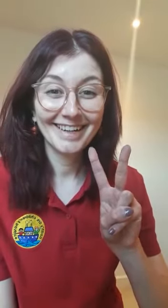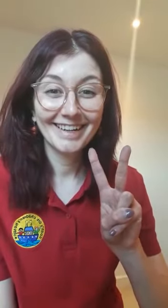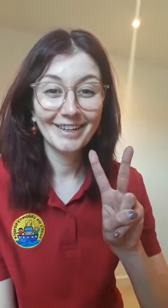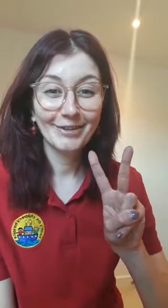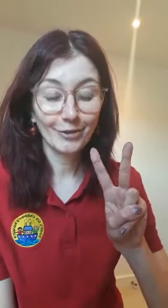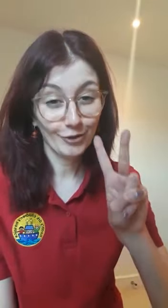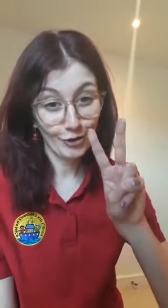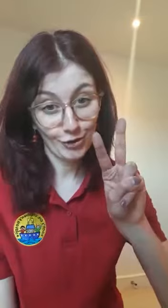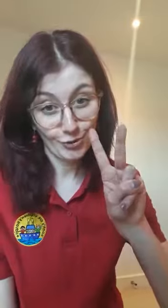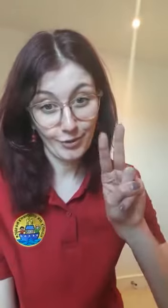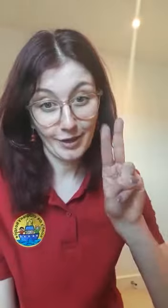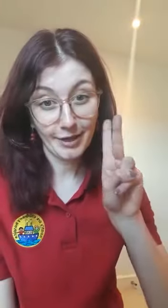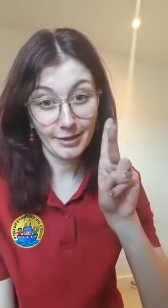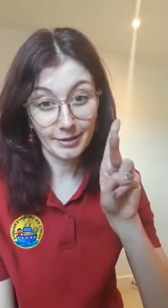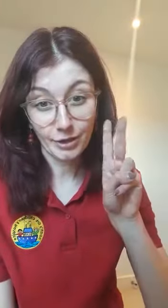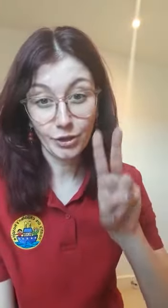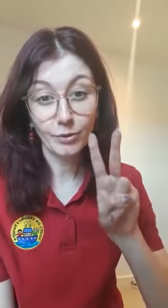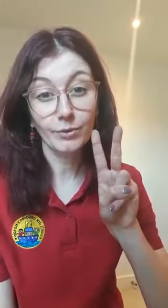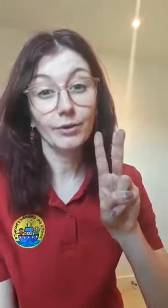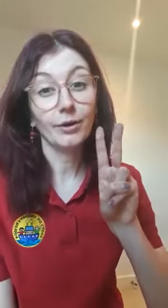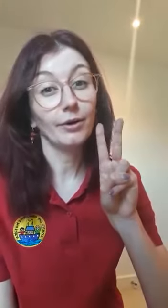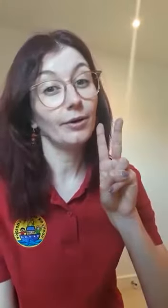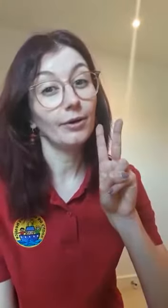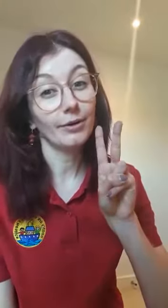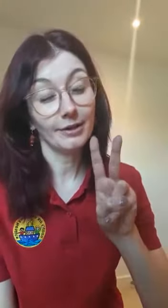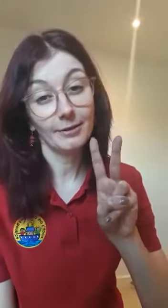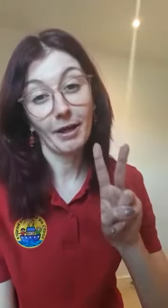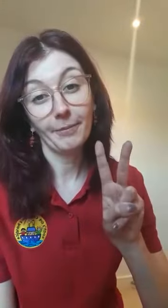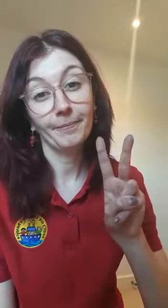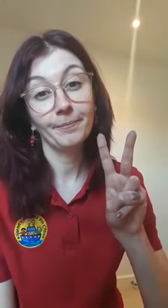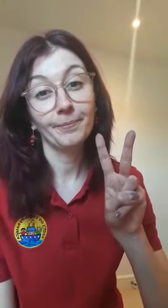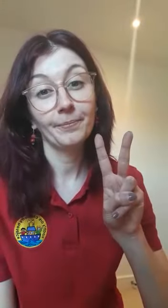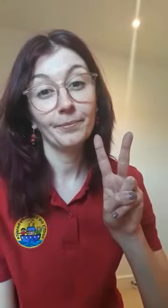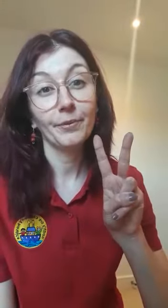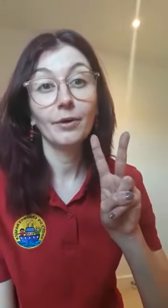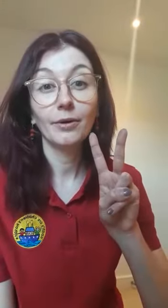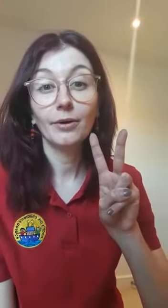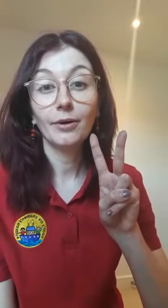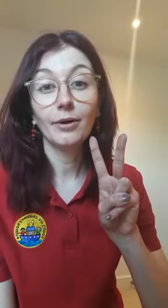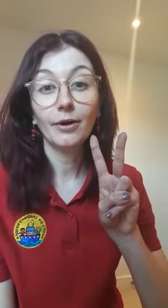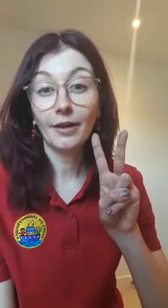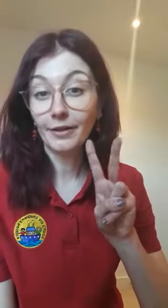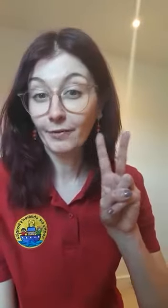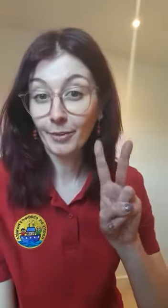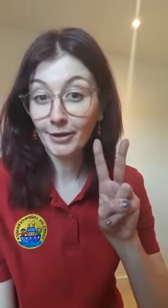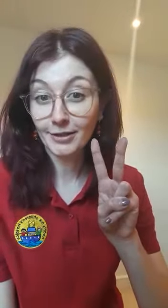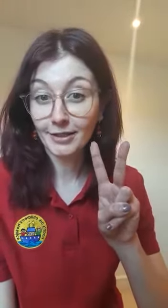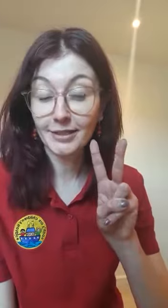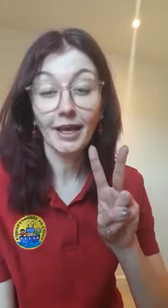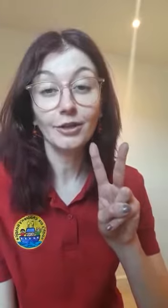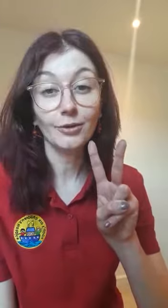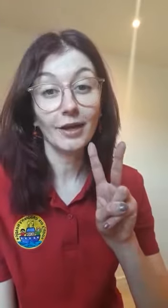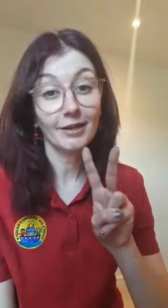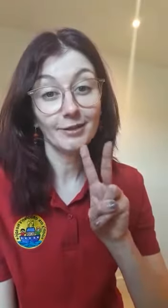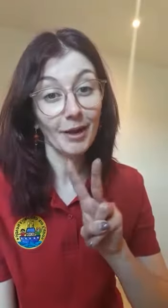So two things that you can smell. Or that the other person can tell you they can smell.